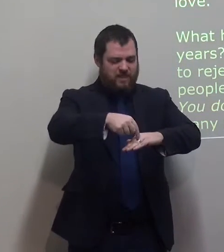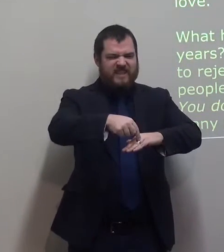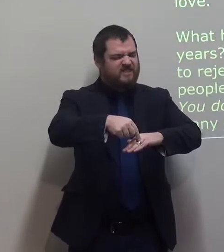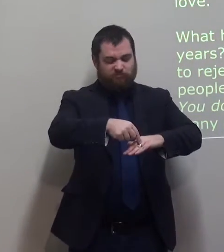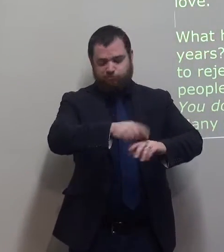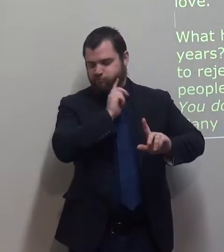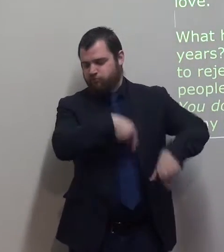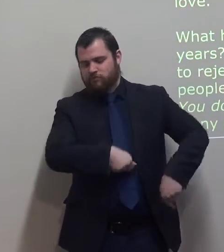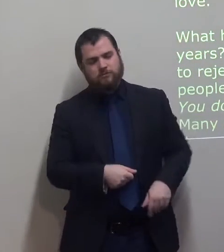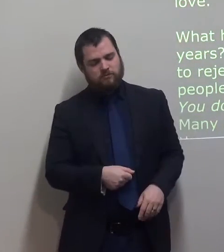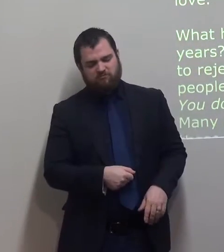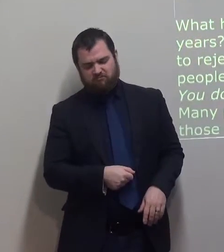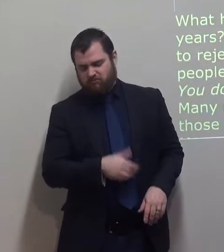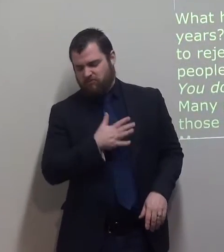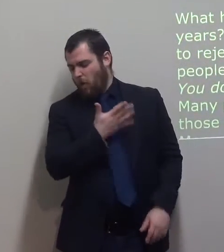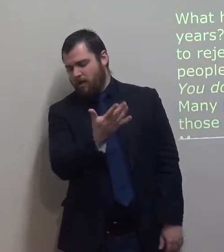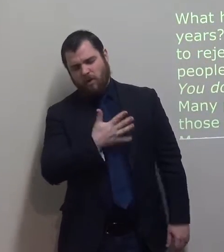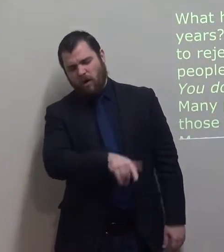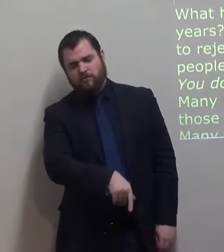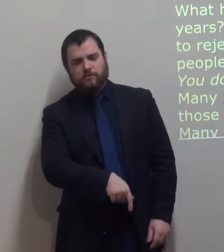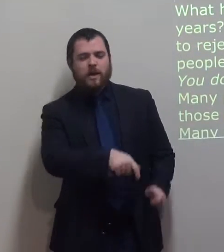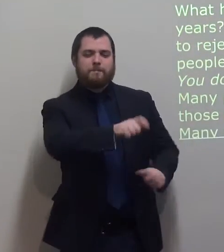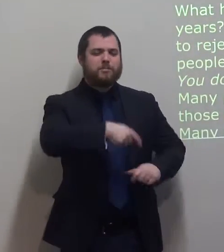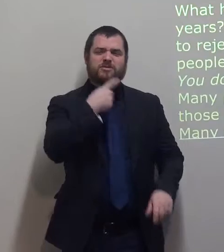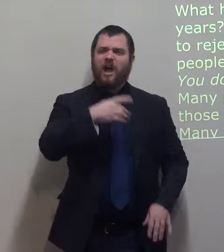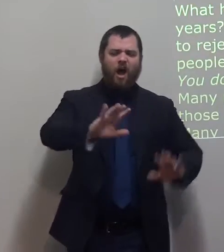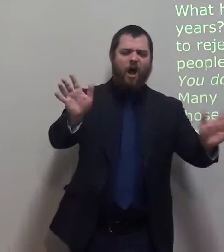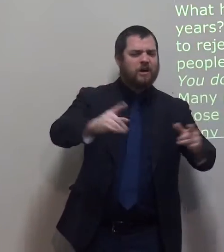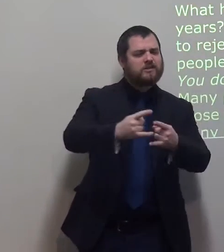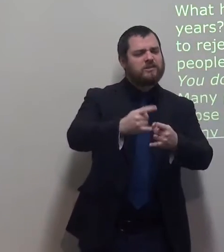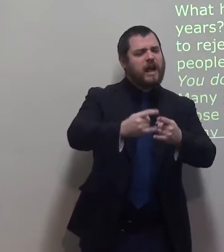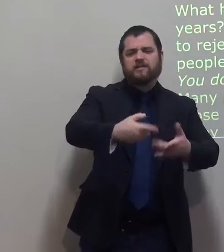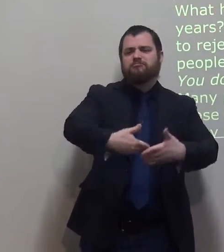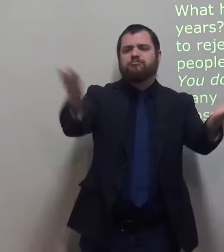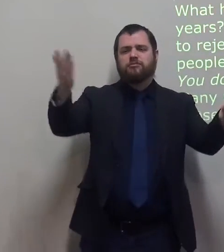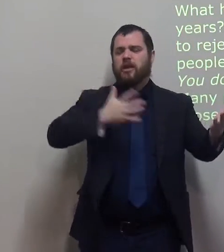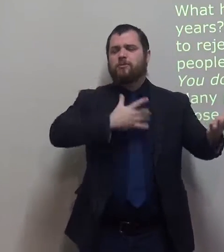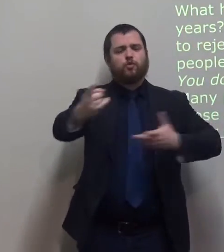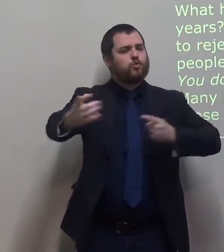Now many people say anyone can have sex. You don't have to be married.